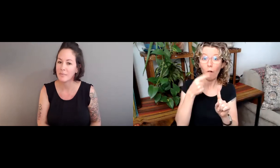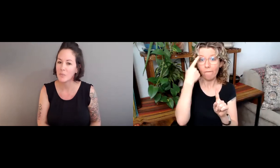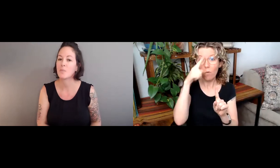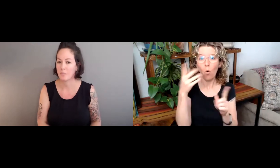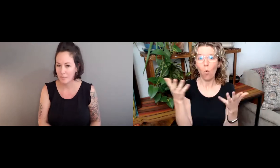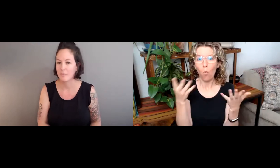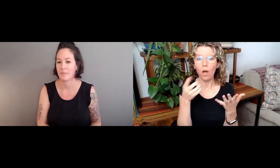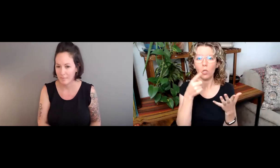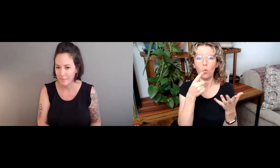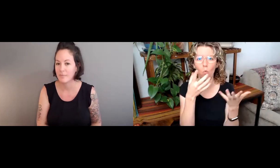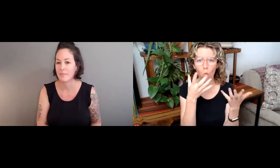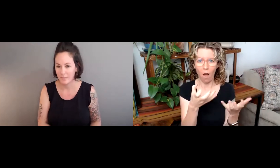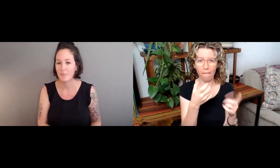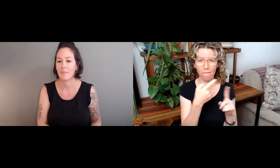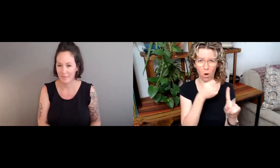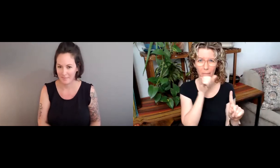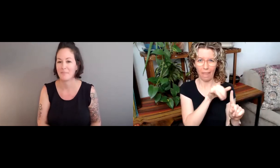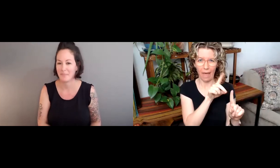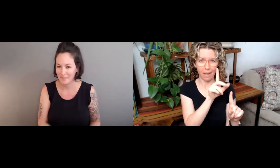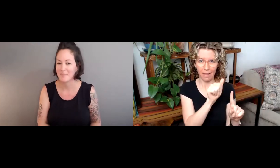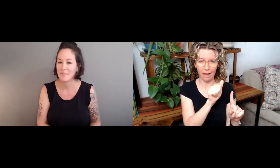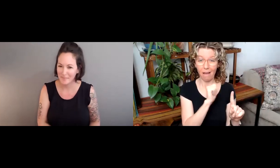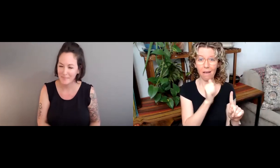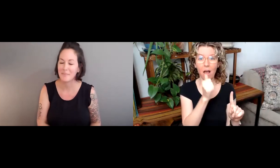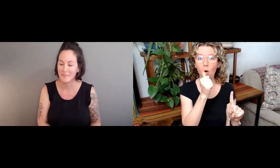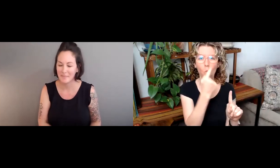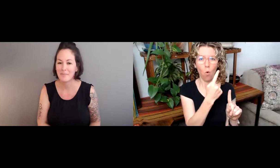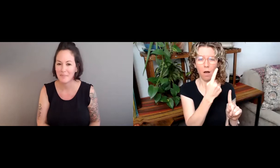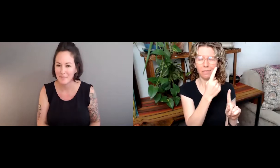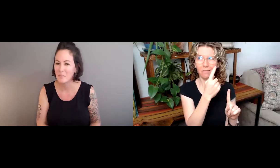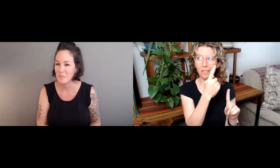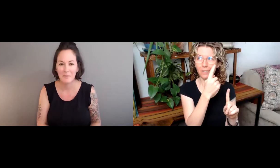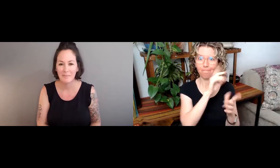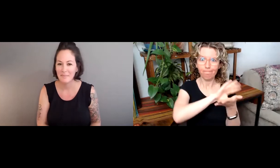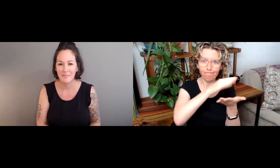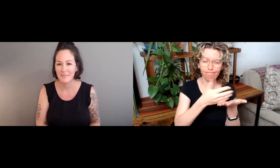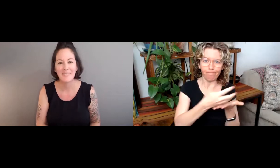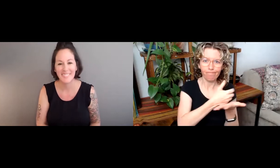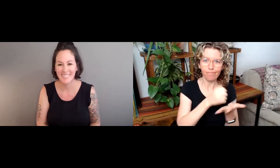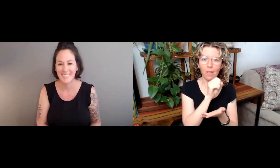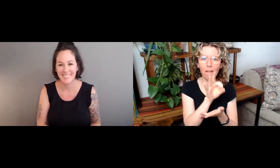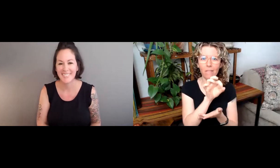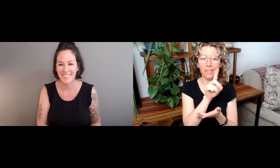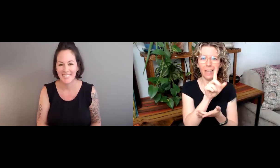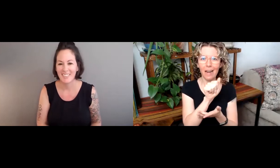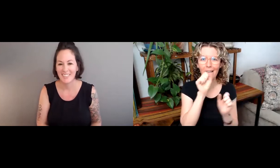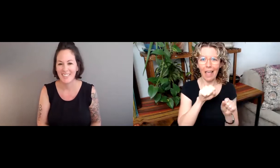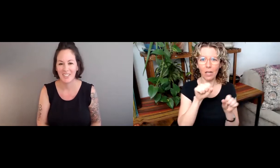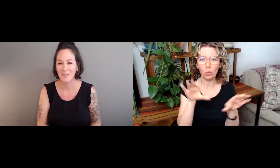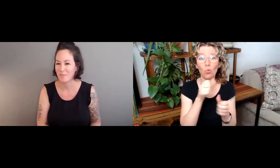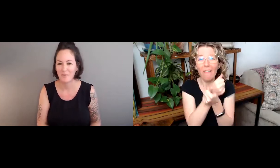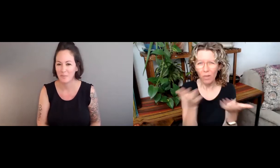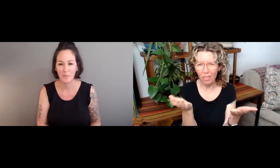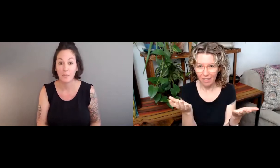because you have a goal for what you want from that data. It's not just